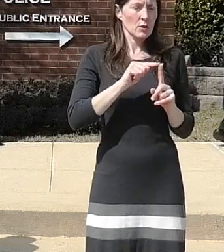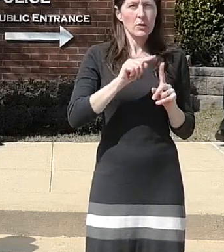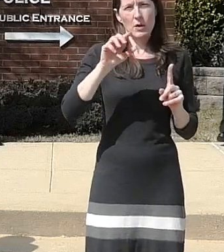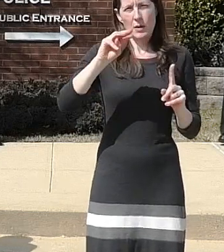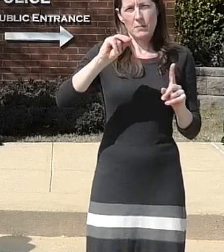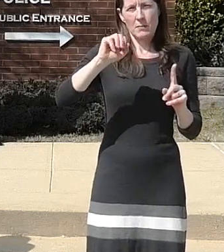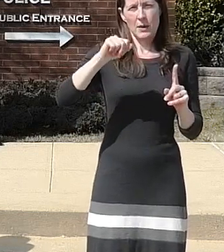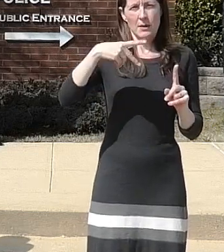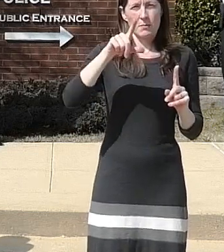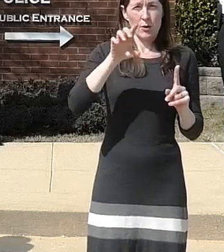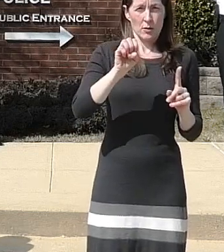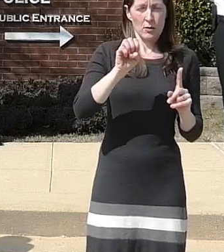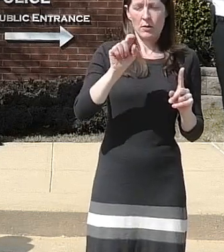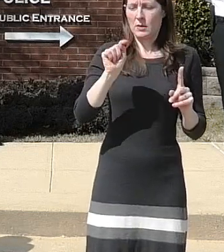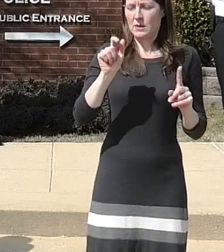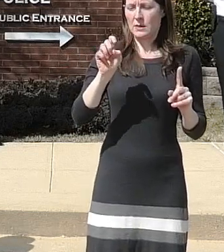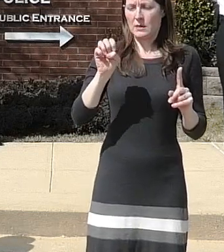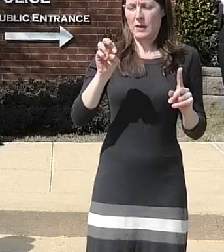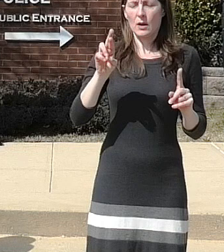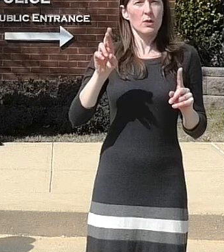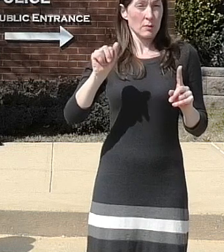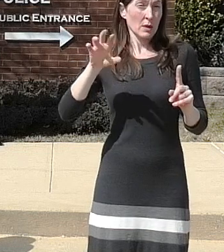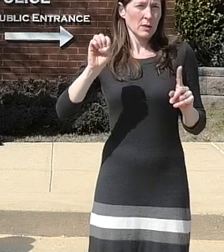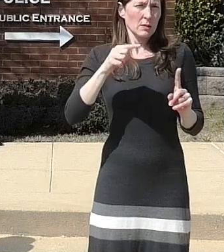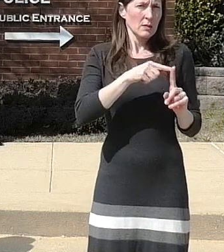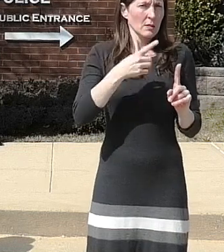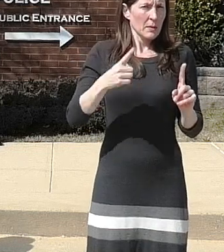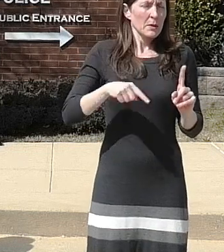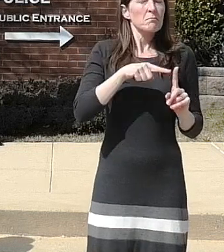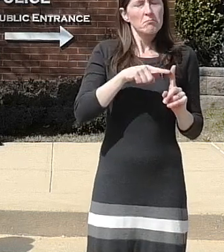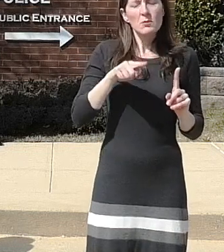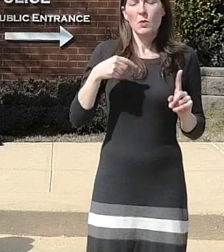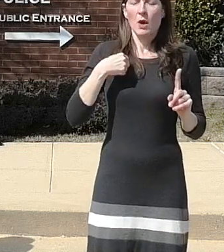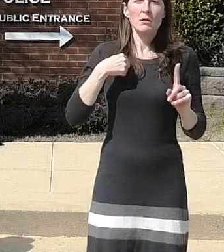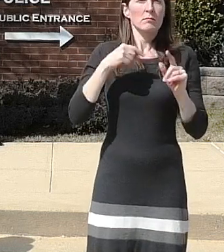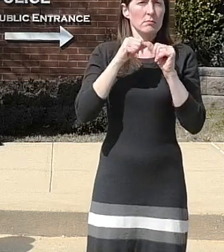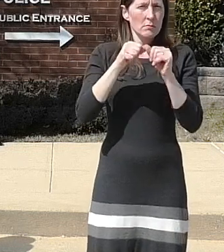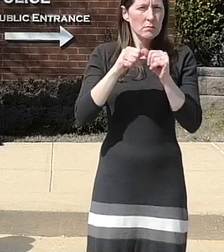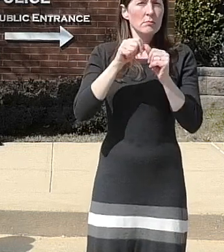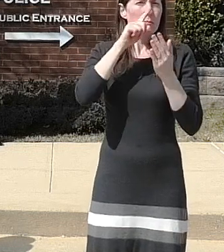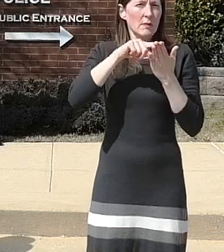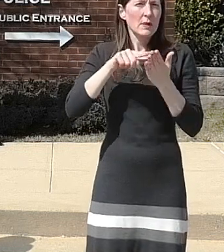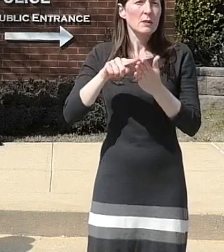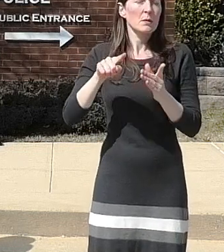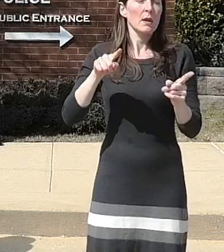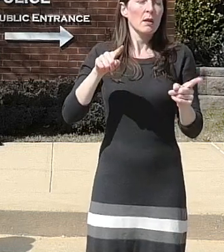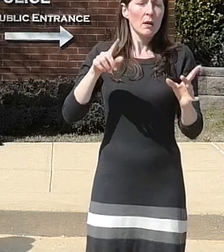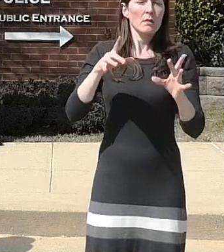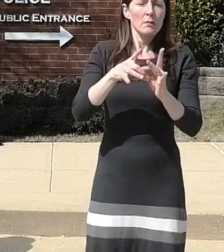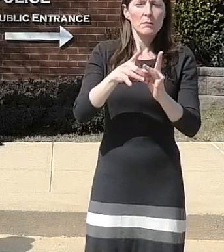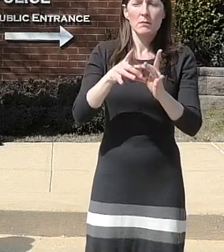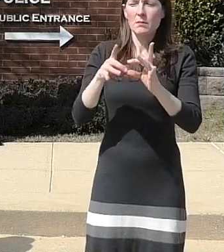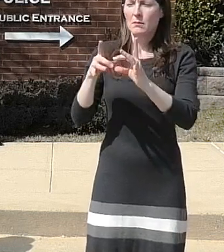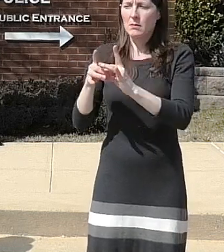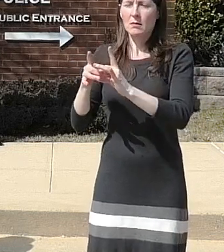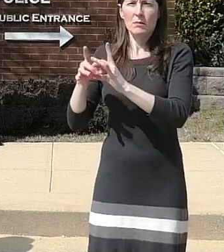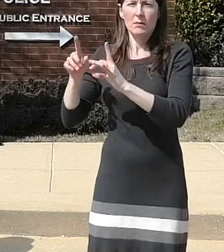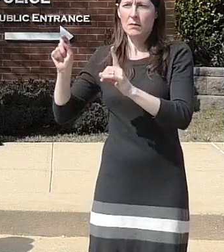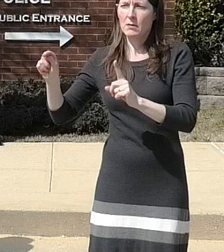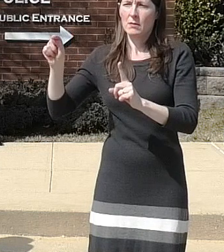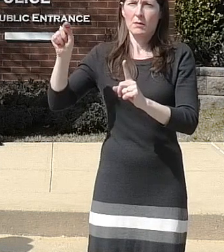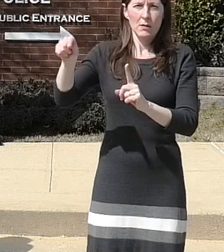terrace and as i continued my investigation we linked a few different incidents together